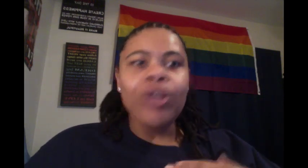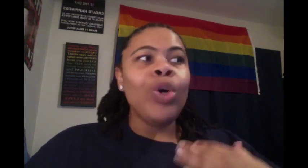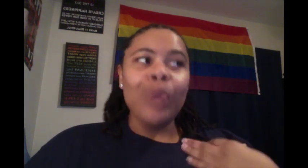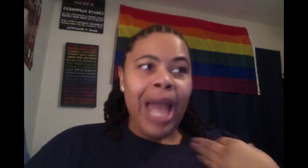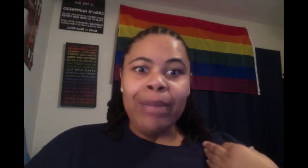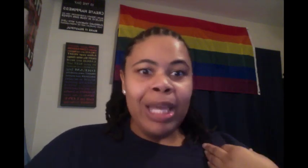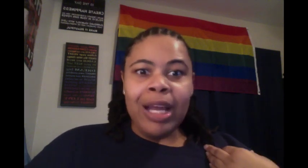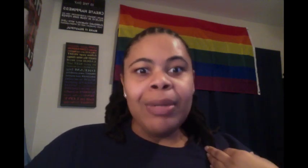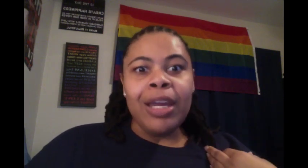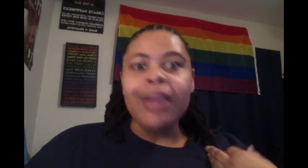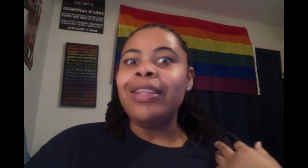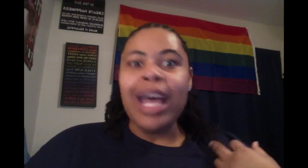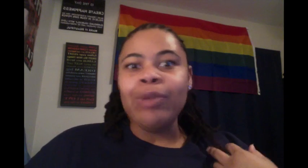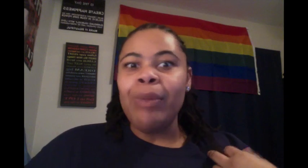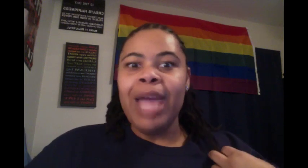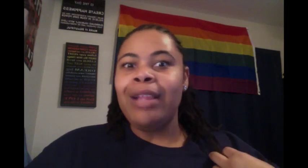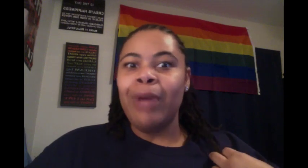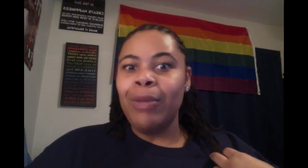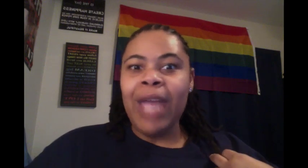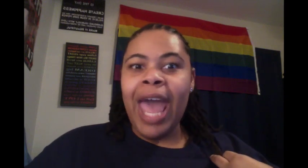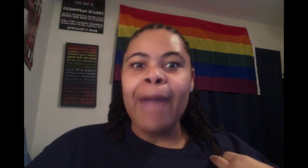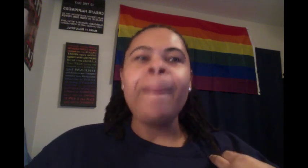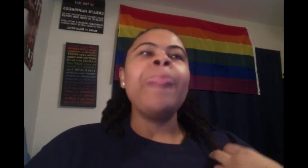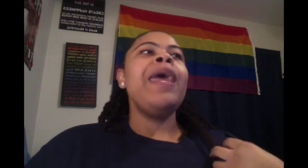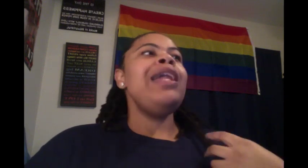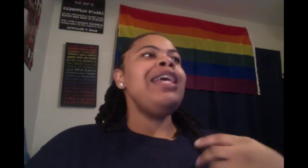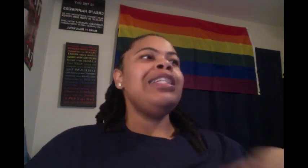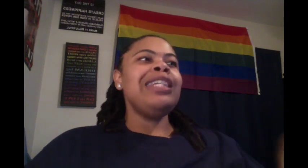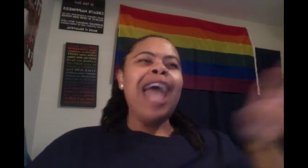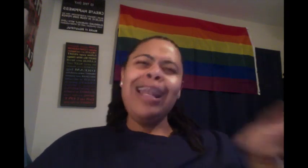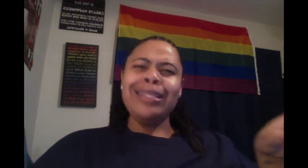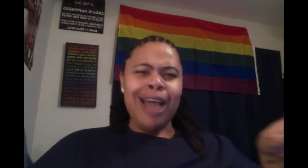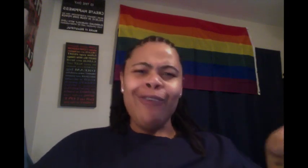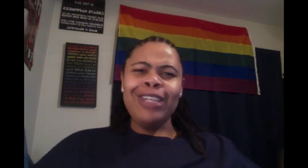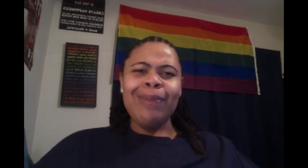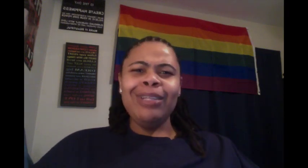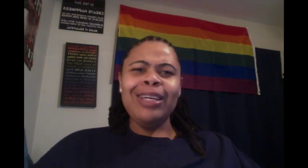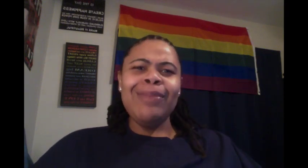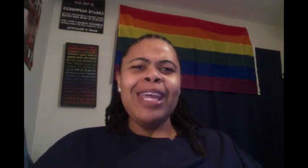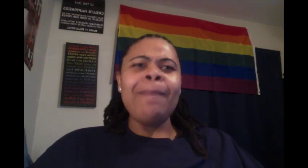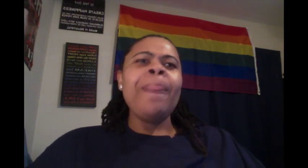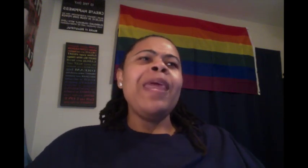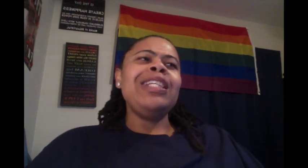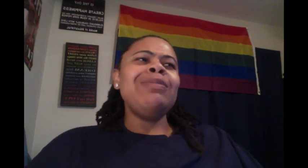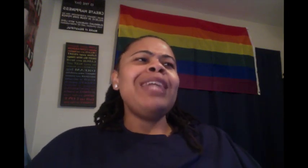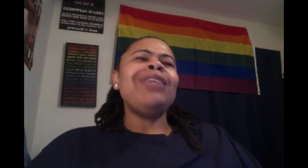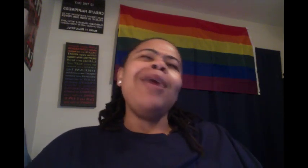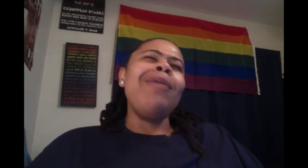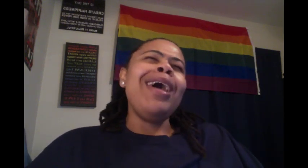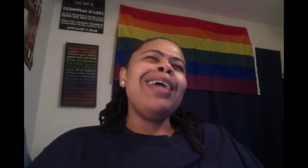We like being up in here. That's why we act the way that we act. And then she kind of softened up a little bit and she was like, you know what?